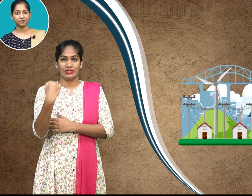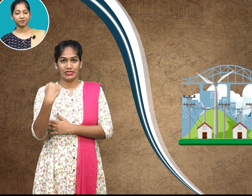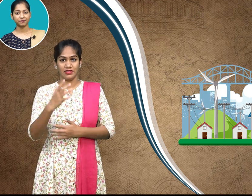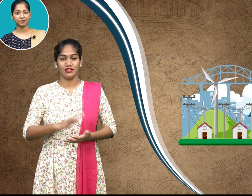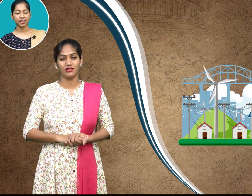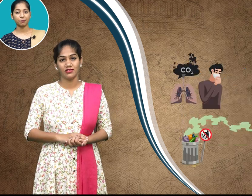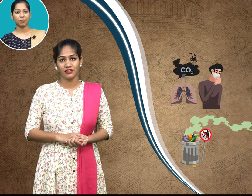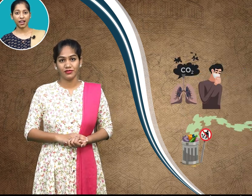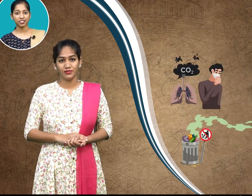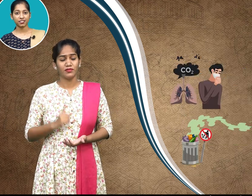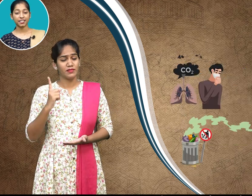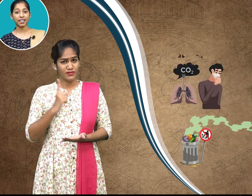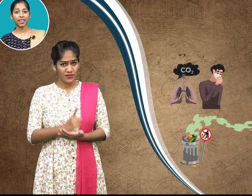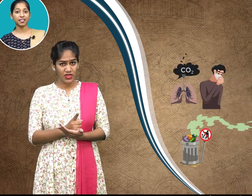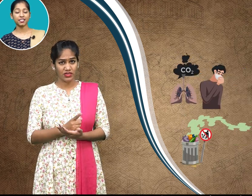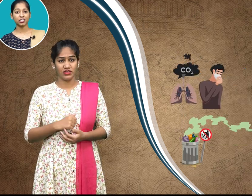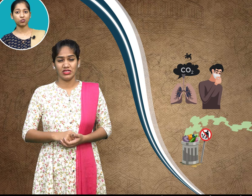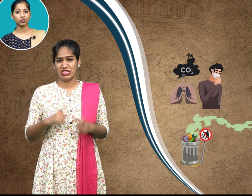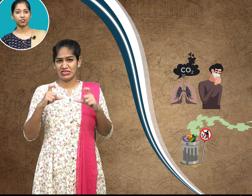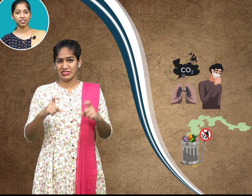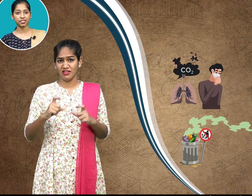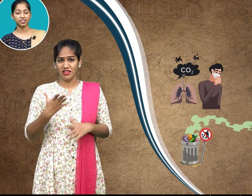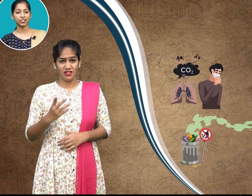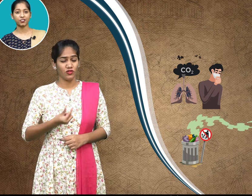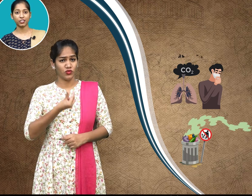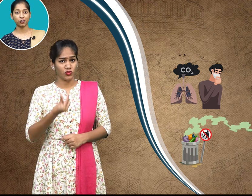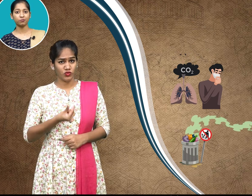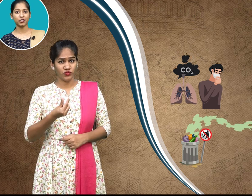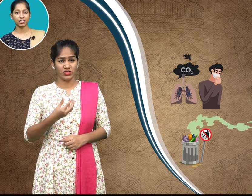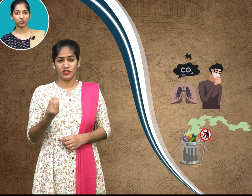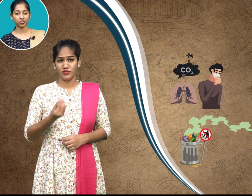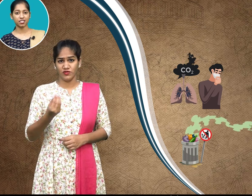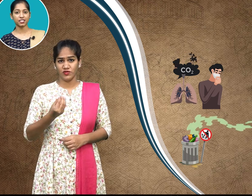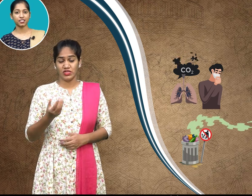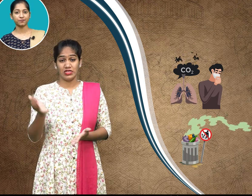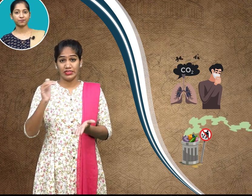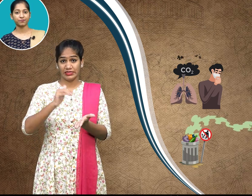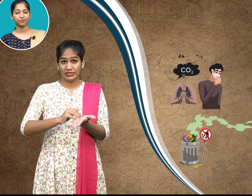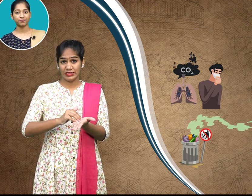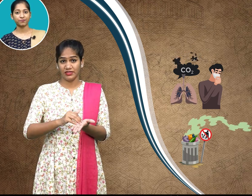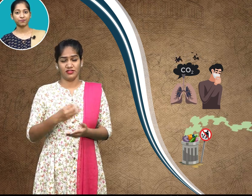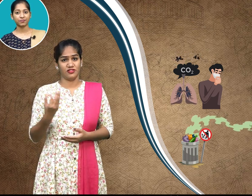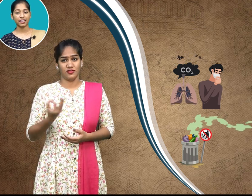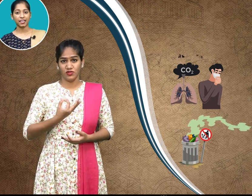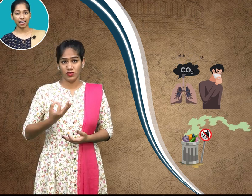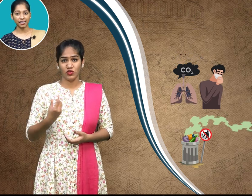energy careless use of certain renewable resources like